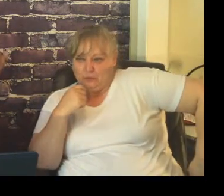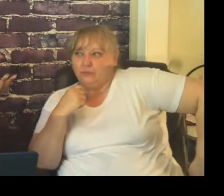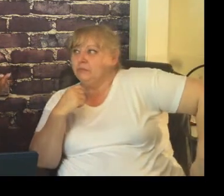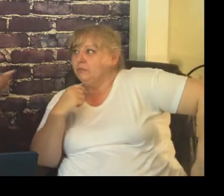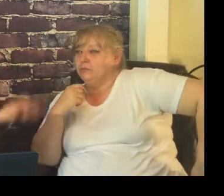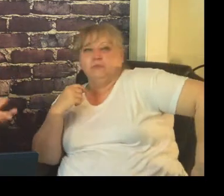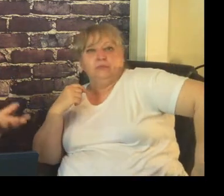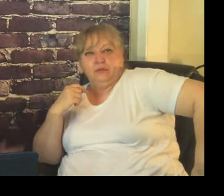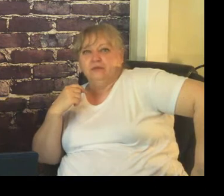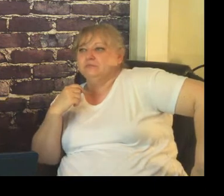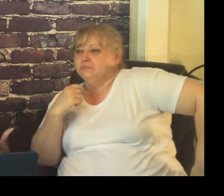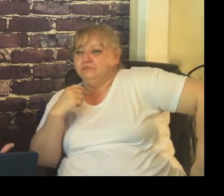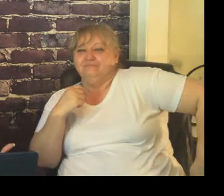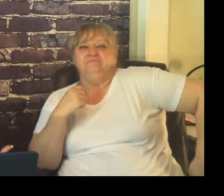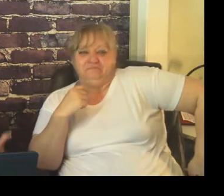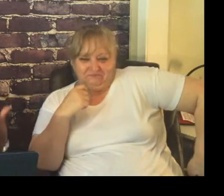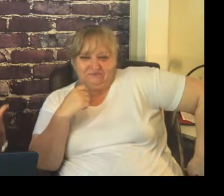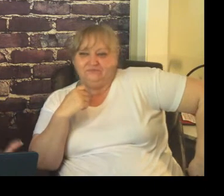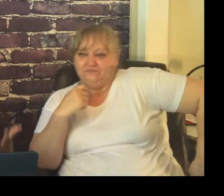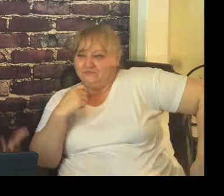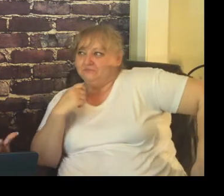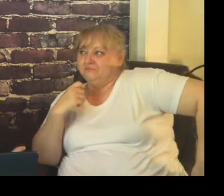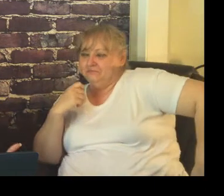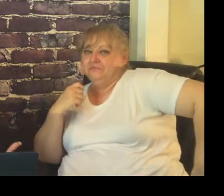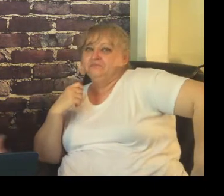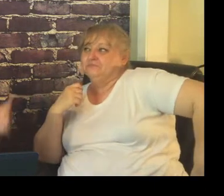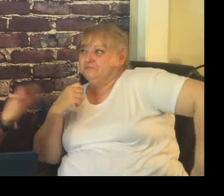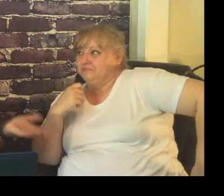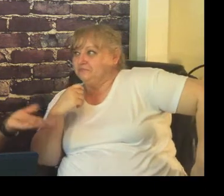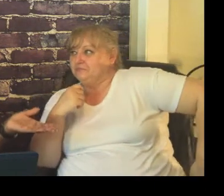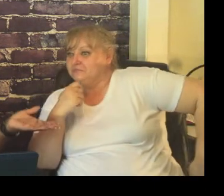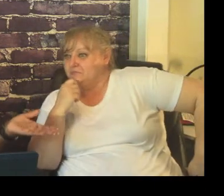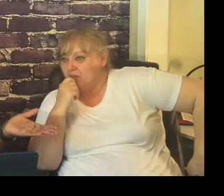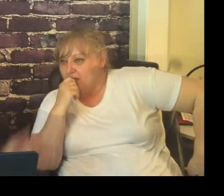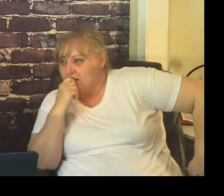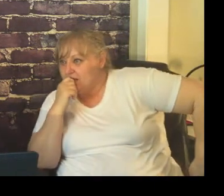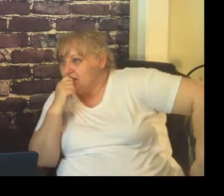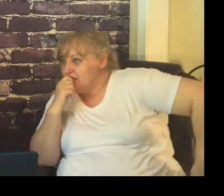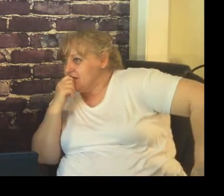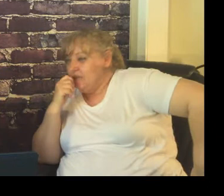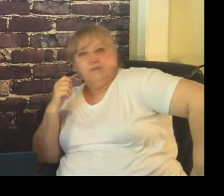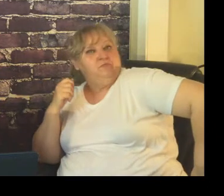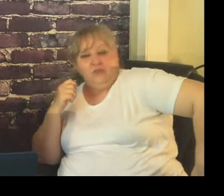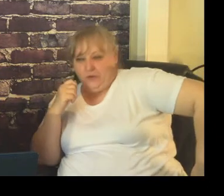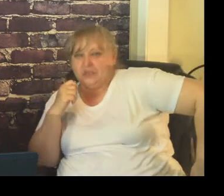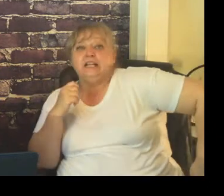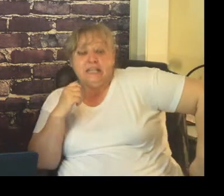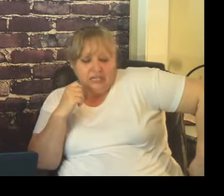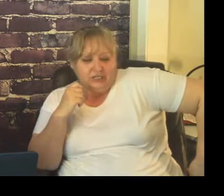that's it let's go that's our morning routine every day so yeah not a whole lot of words make it crystal clear